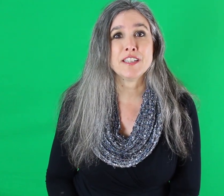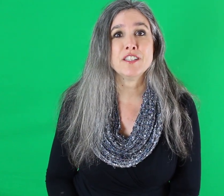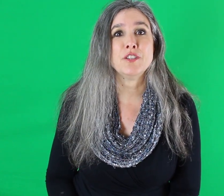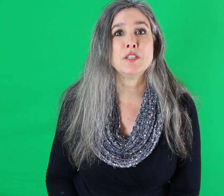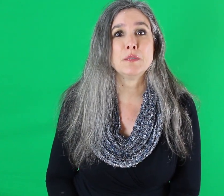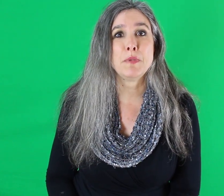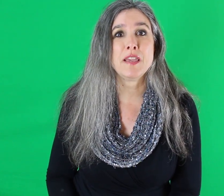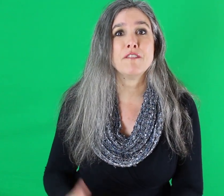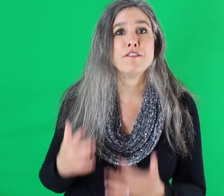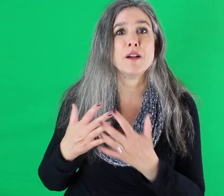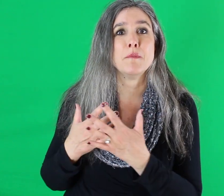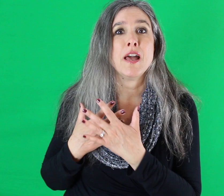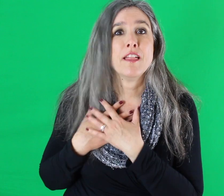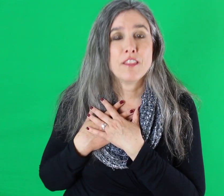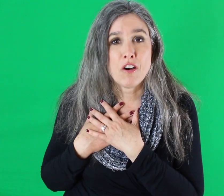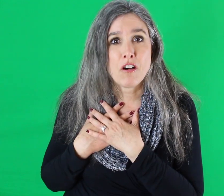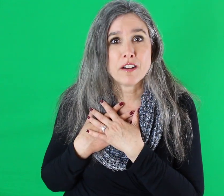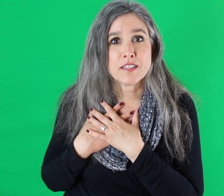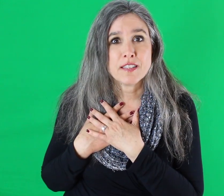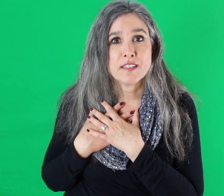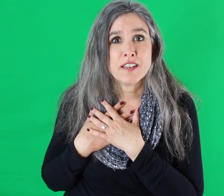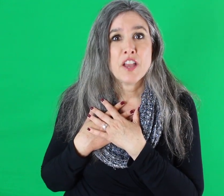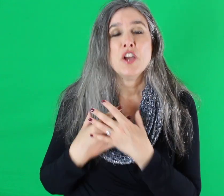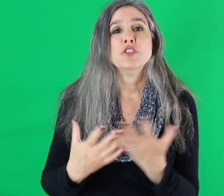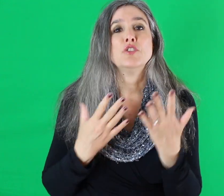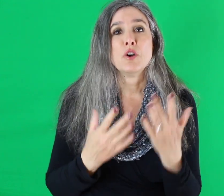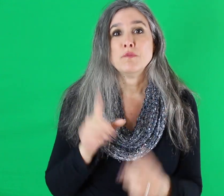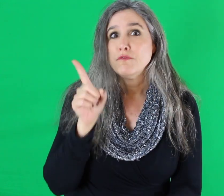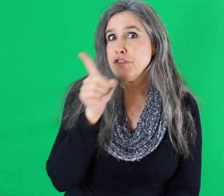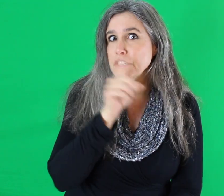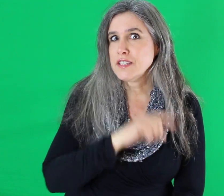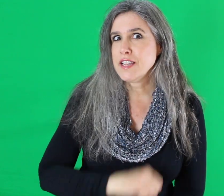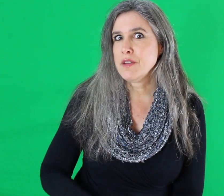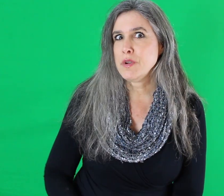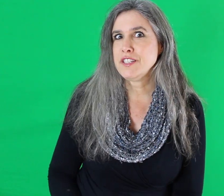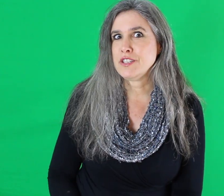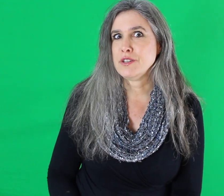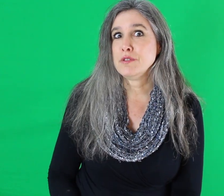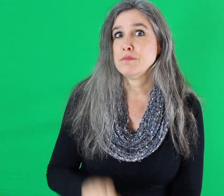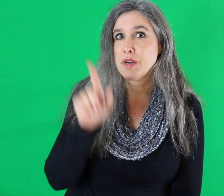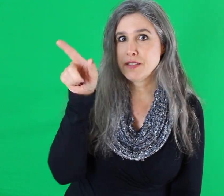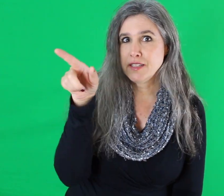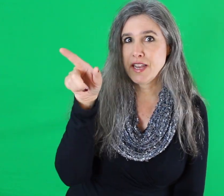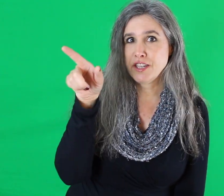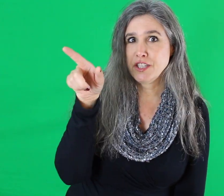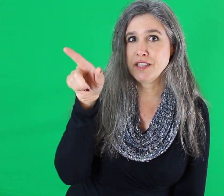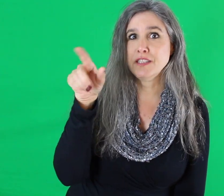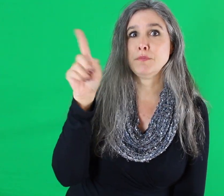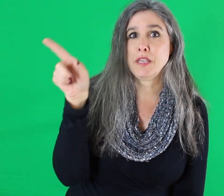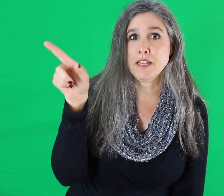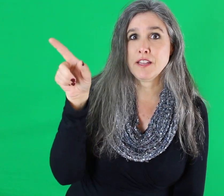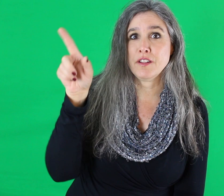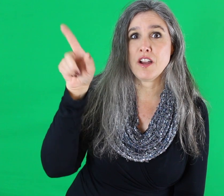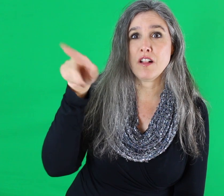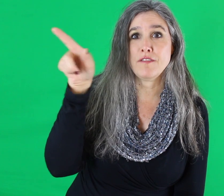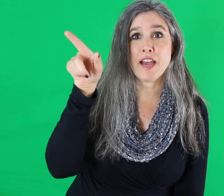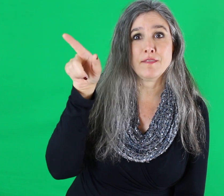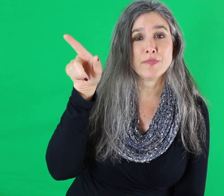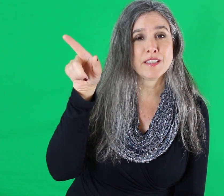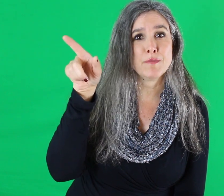to speak from the heart. So first thing that we do, presentation, speaking clearly, all of that, that's